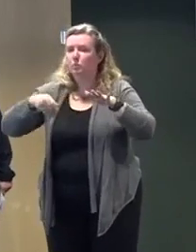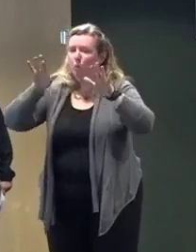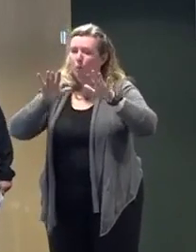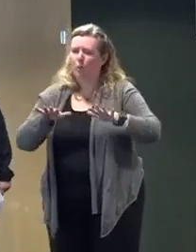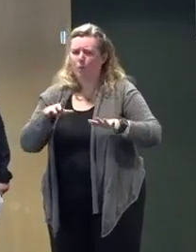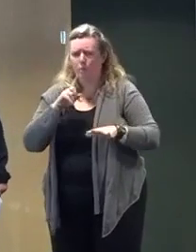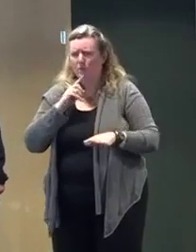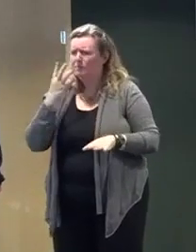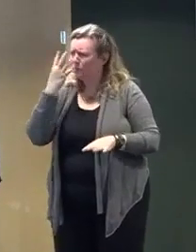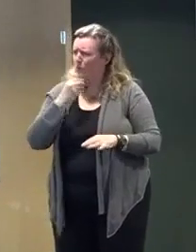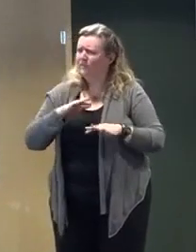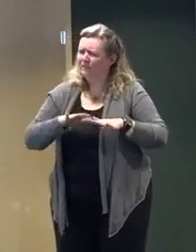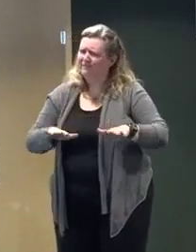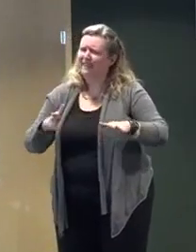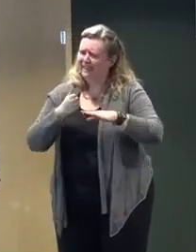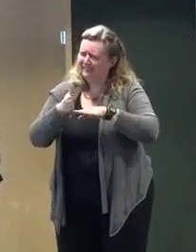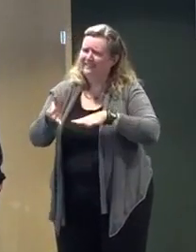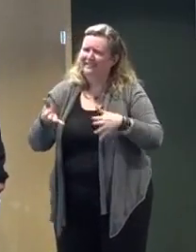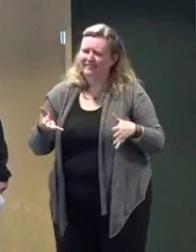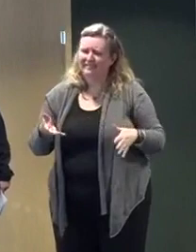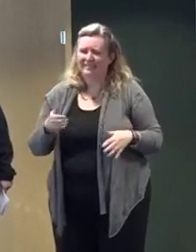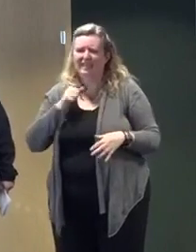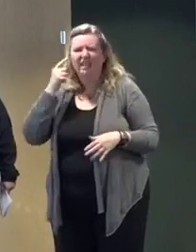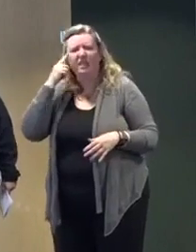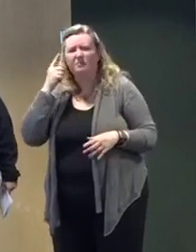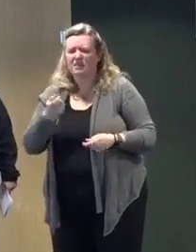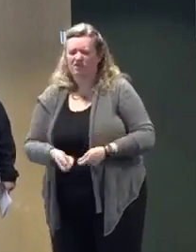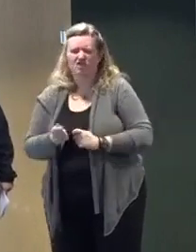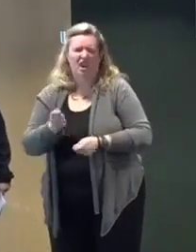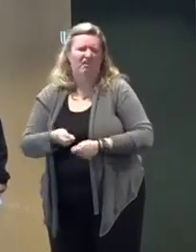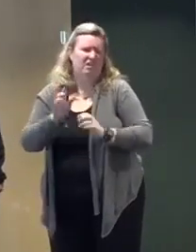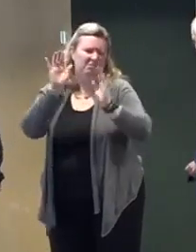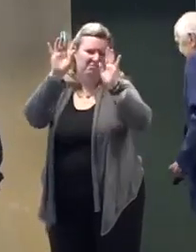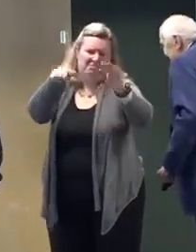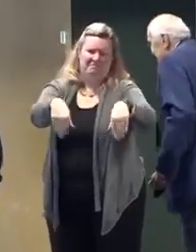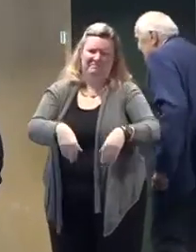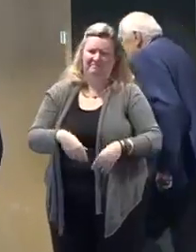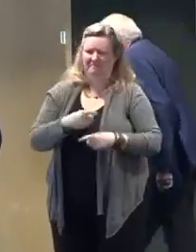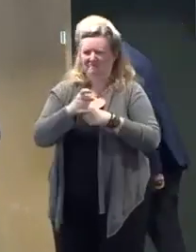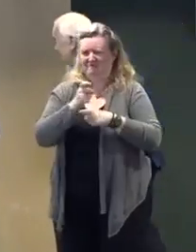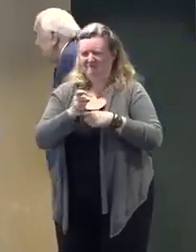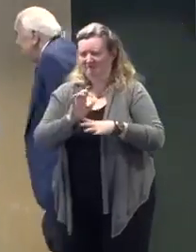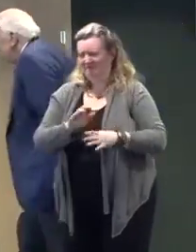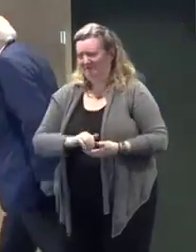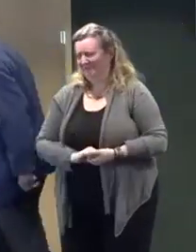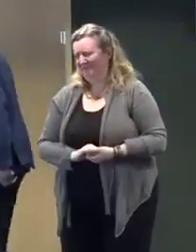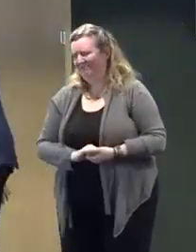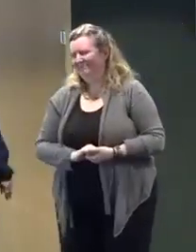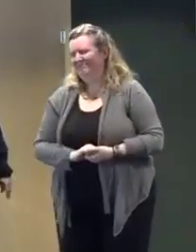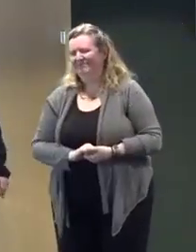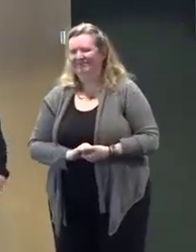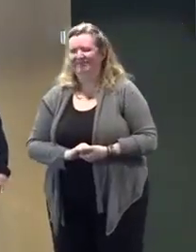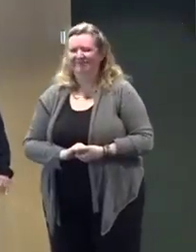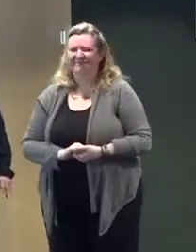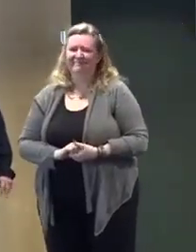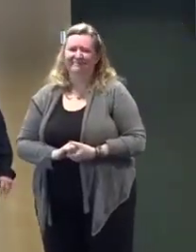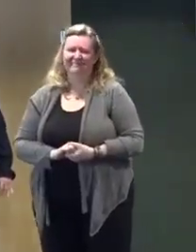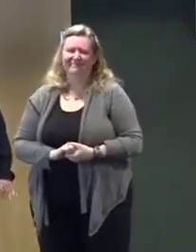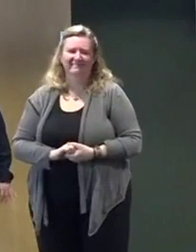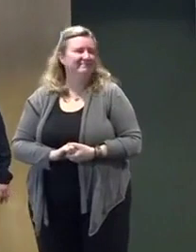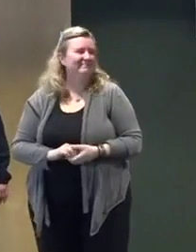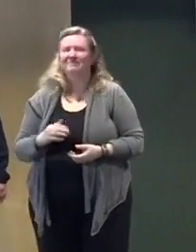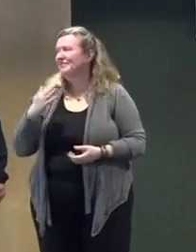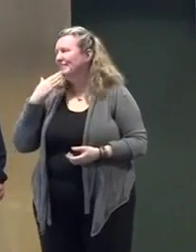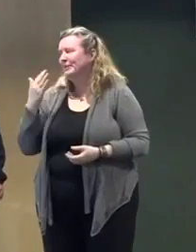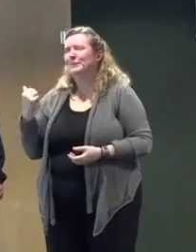And don't think about shoveling it. Thank you. Good job, Joe. Joe, thank you. Amen to all. We're going to lose